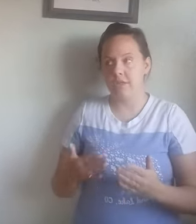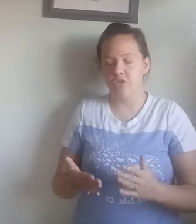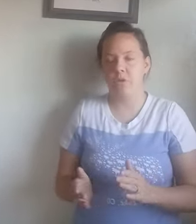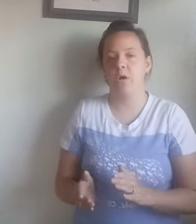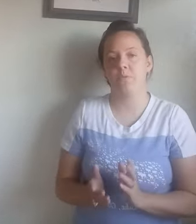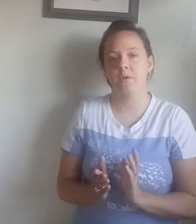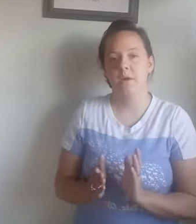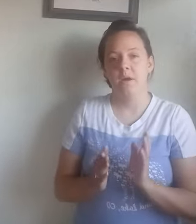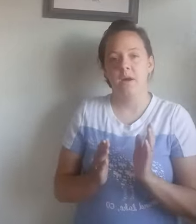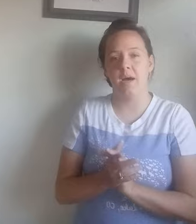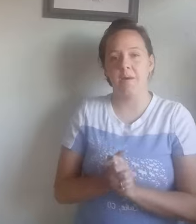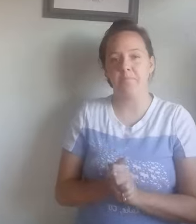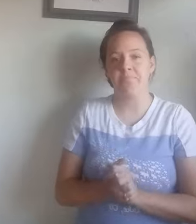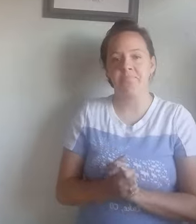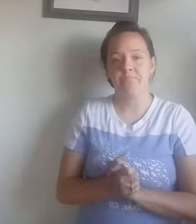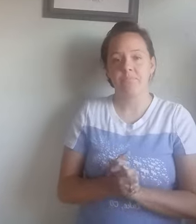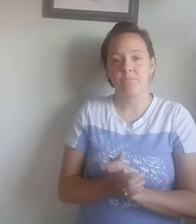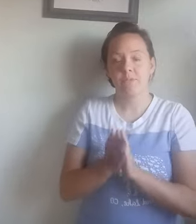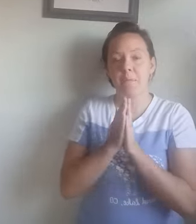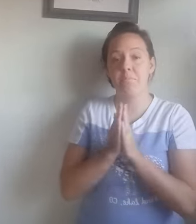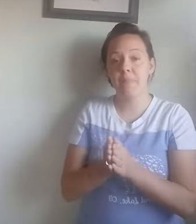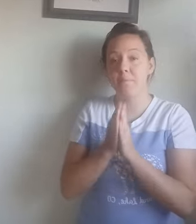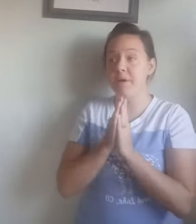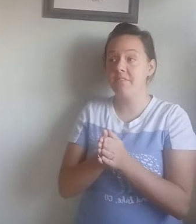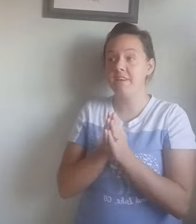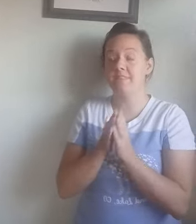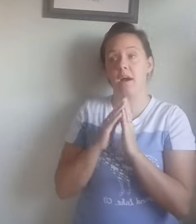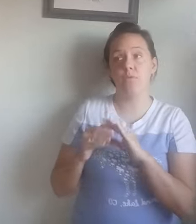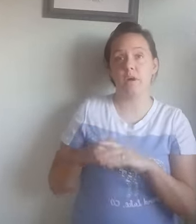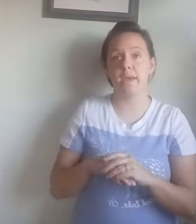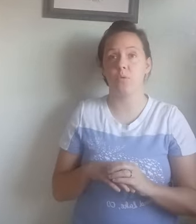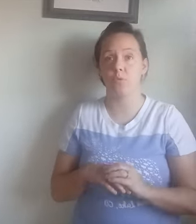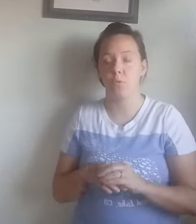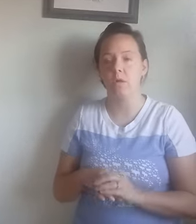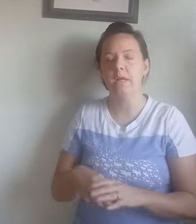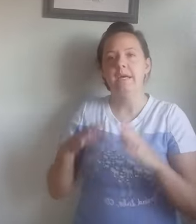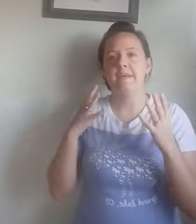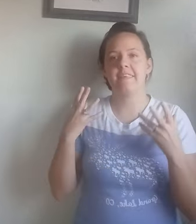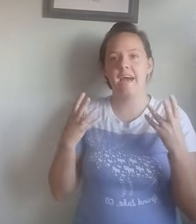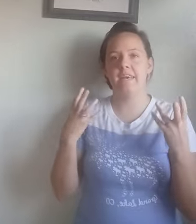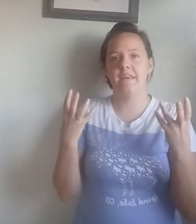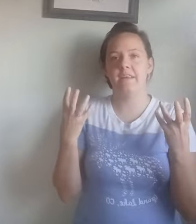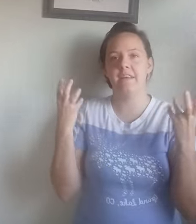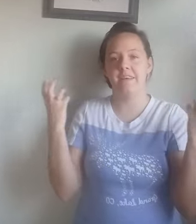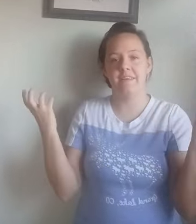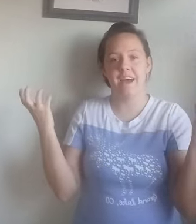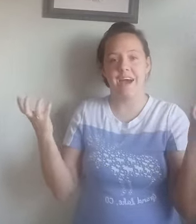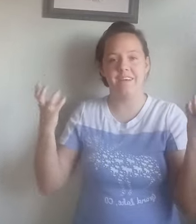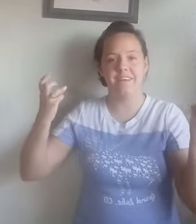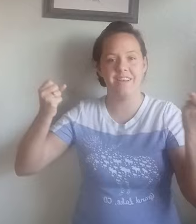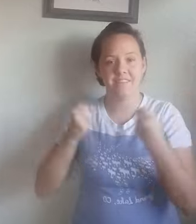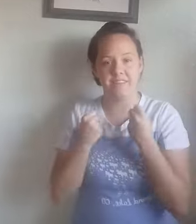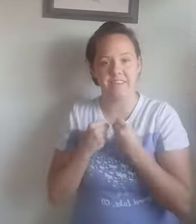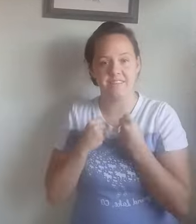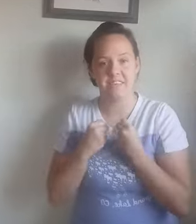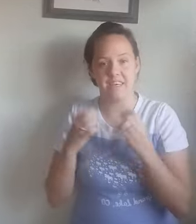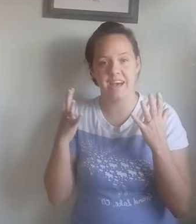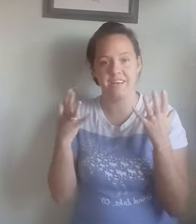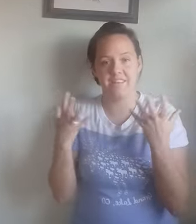each their own. Um, but the benefits of working with wool is that it, it insulates heat. It's